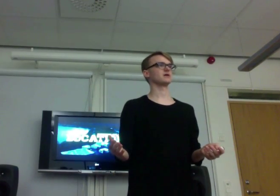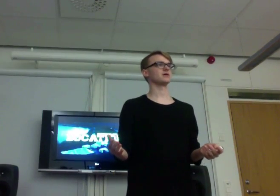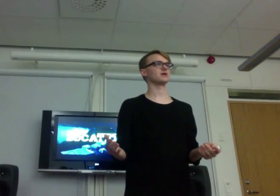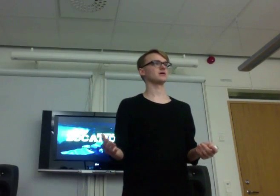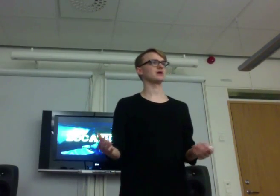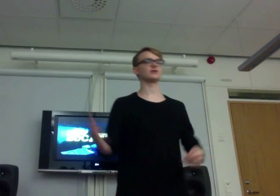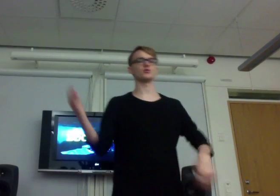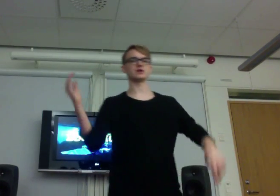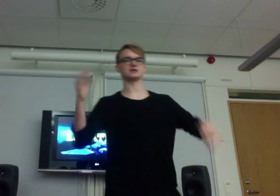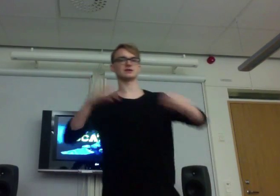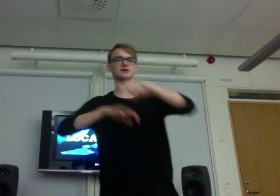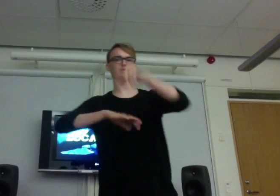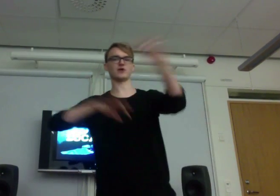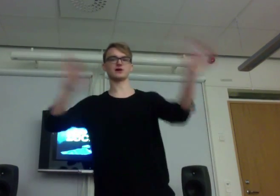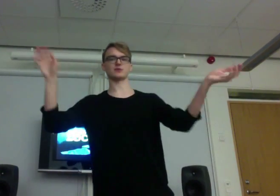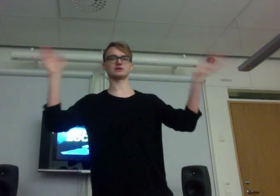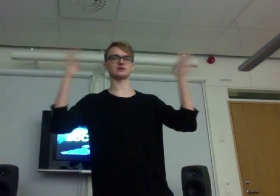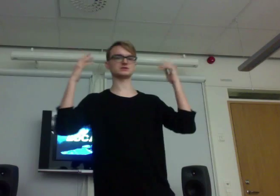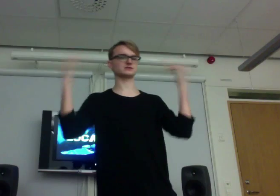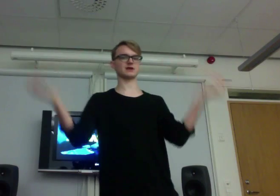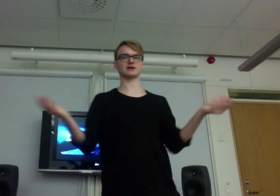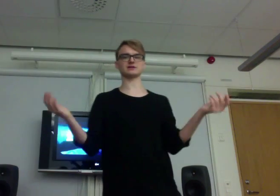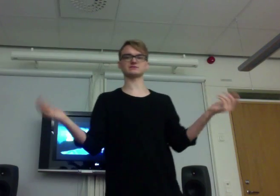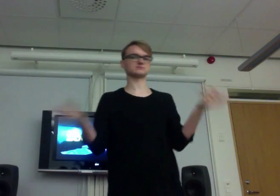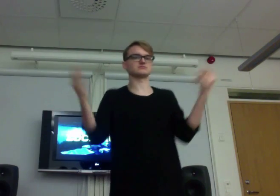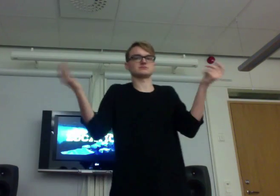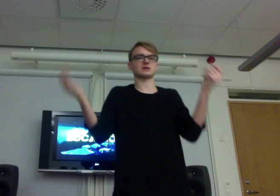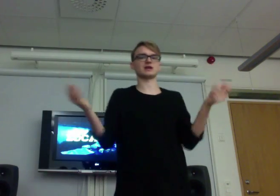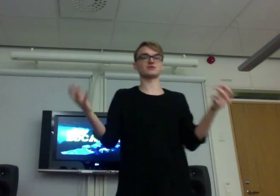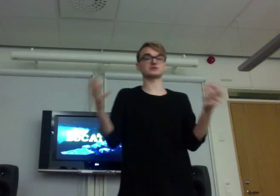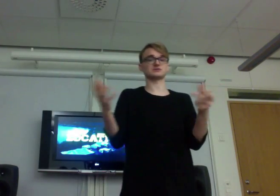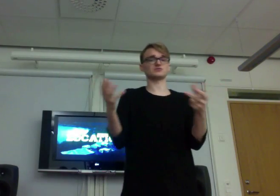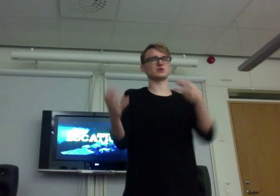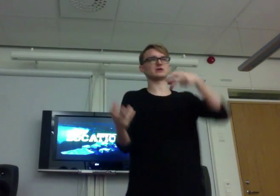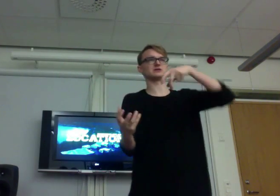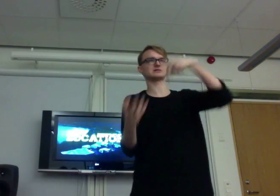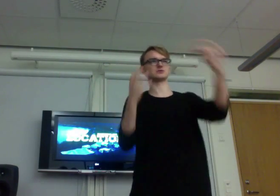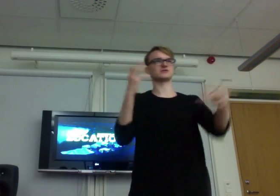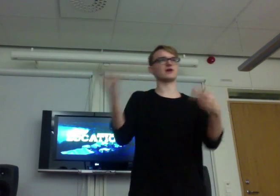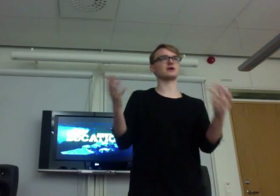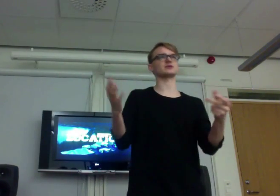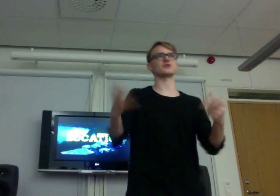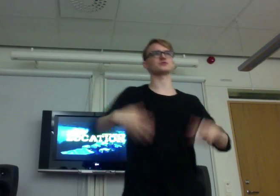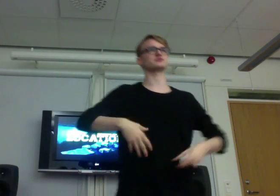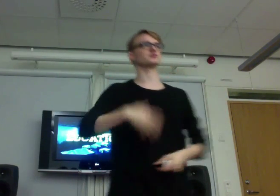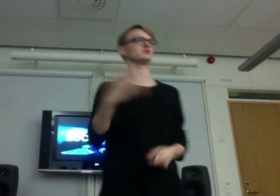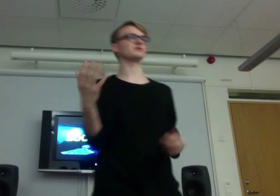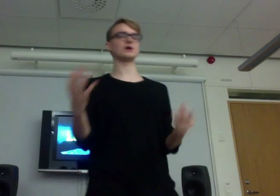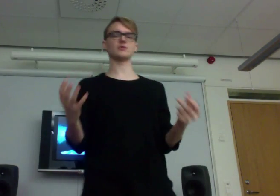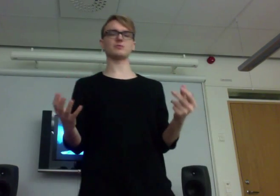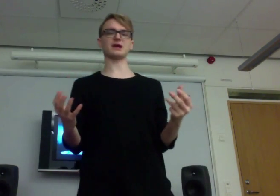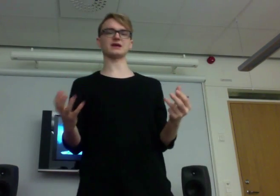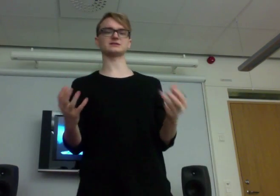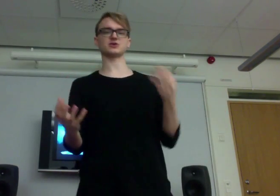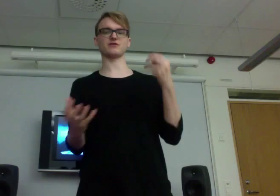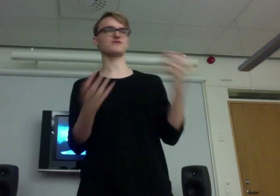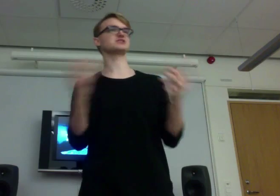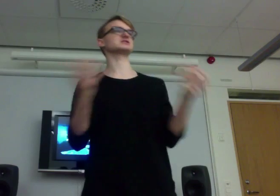And the rain and the environment just, like... And this was a variant of... We played sort of a fascist